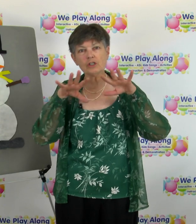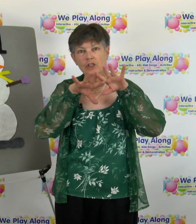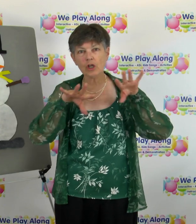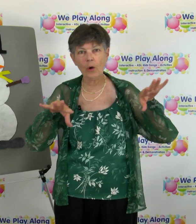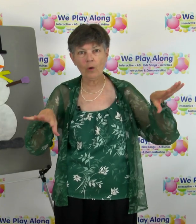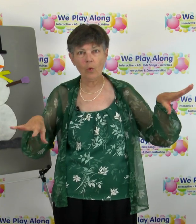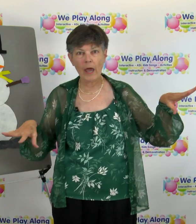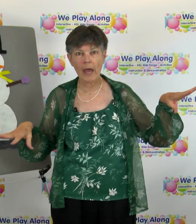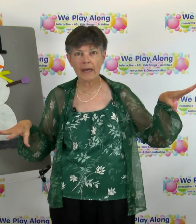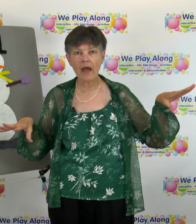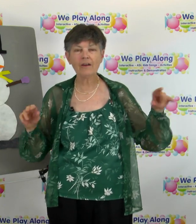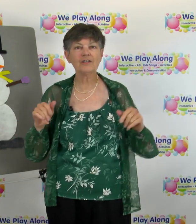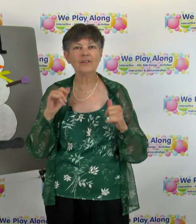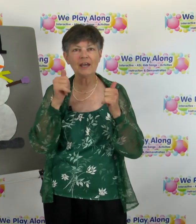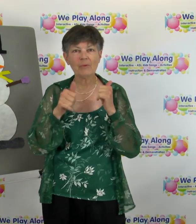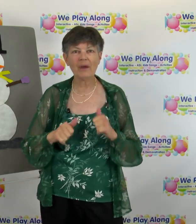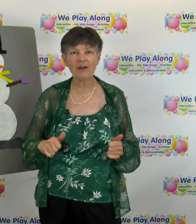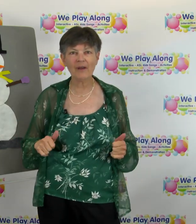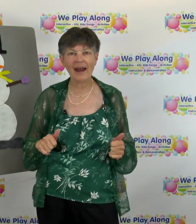slow it way down until they get better at